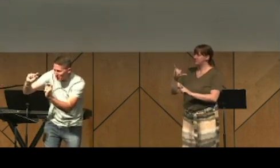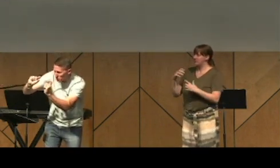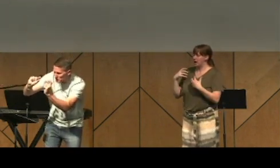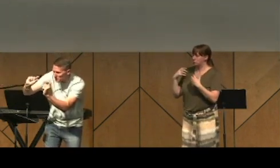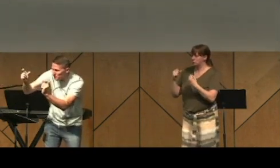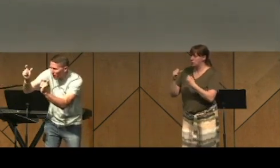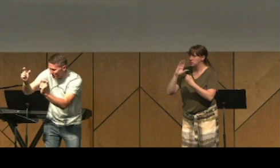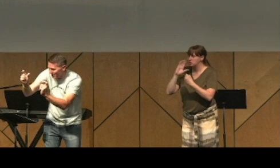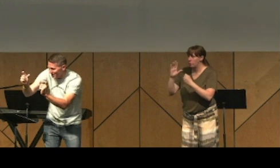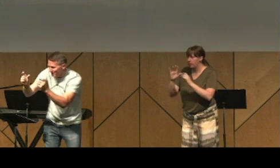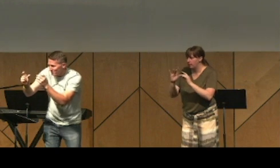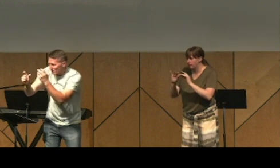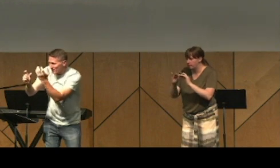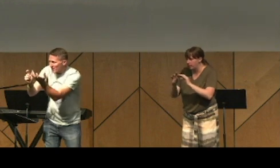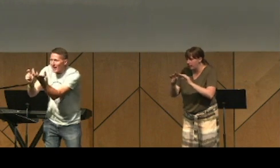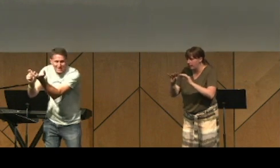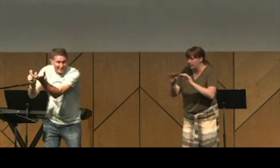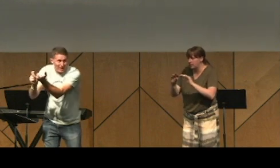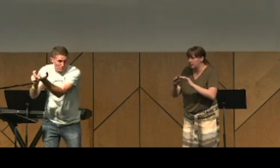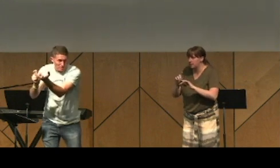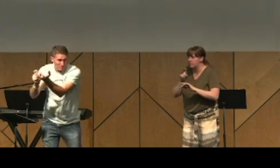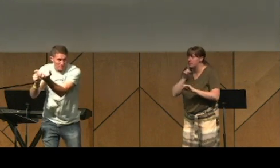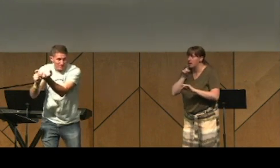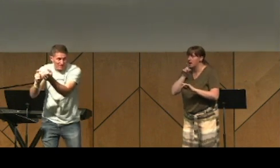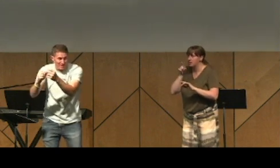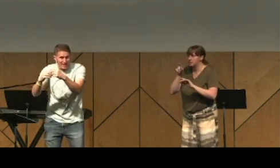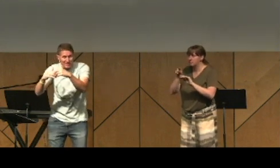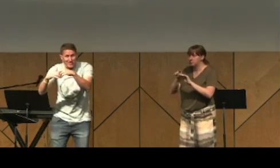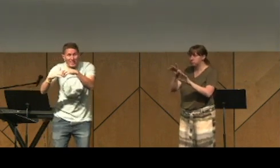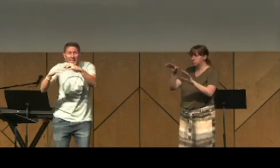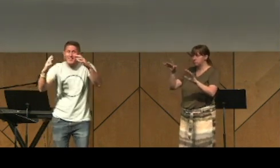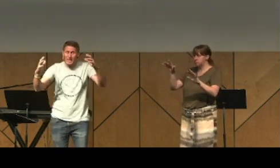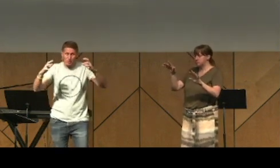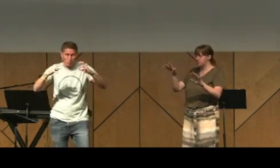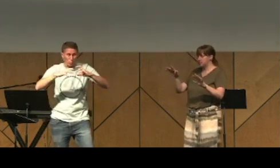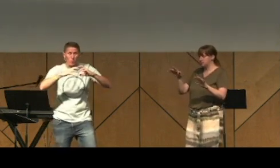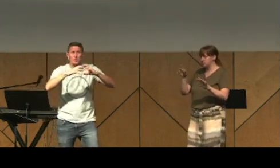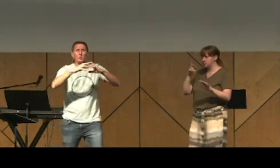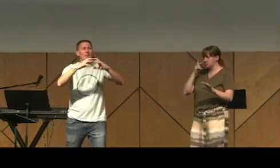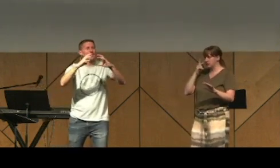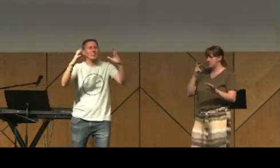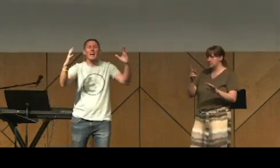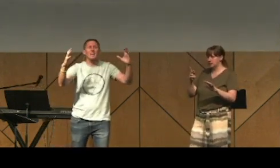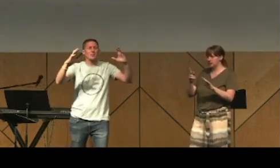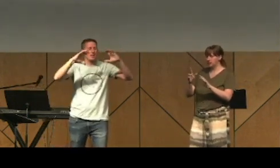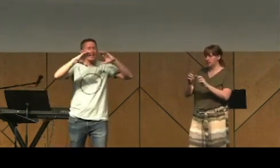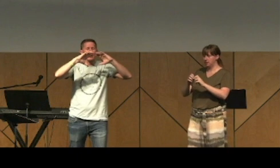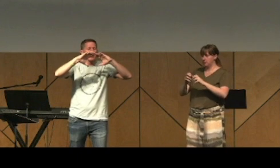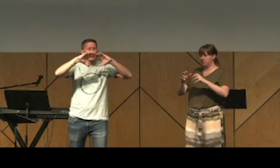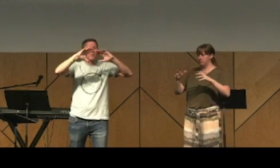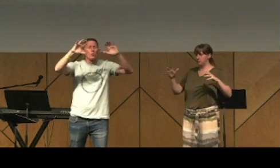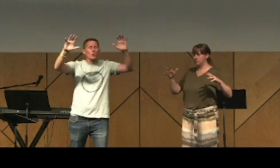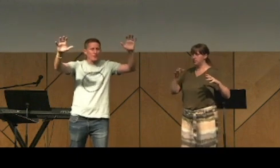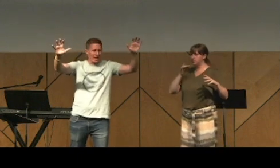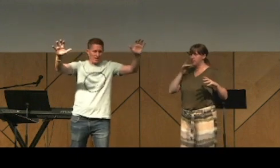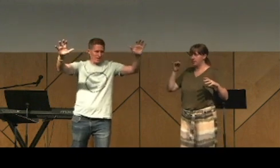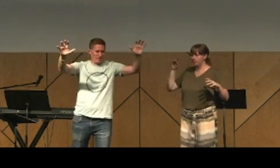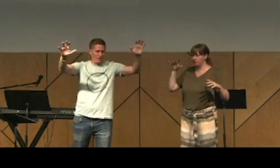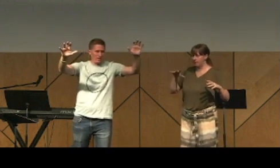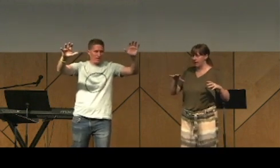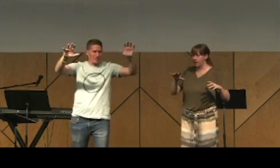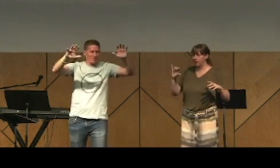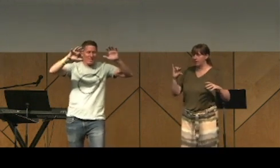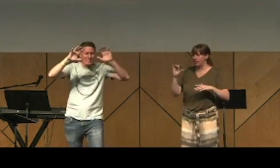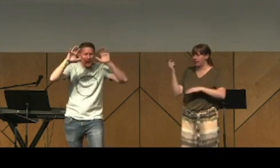light, it will spark and light a lamp. And then that lamp will grow into a light like full